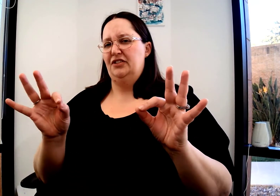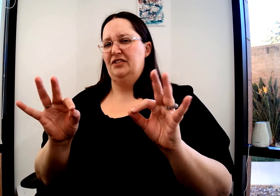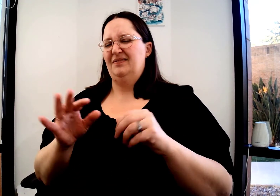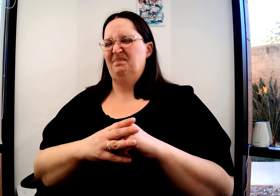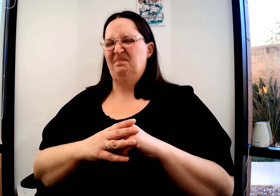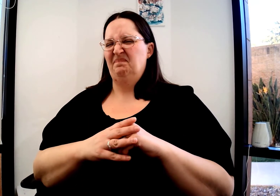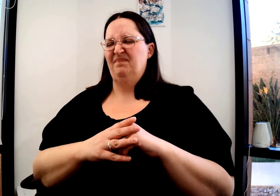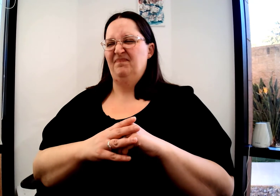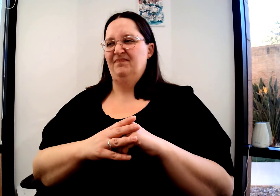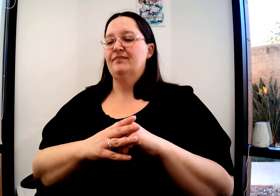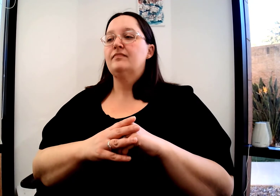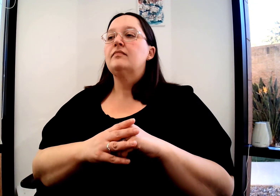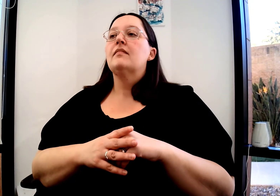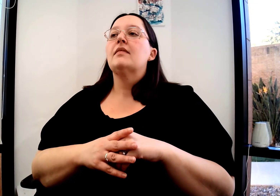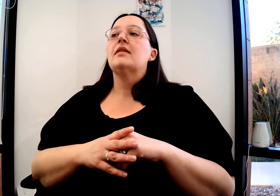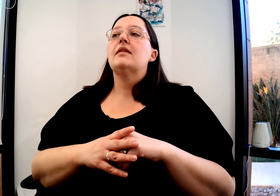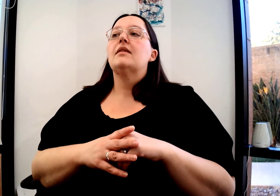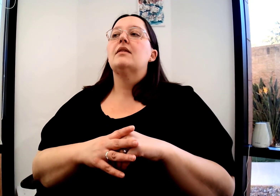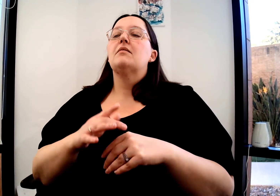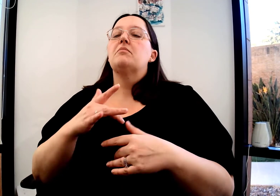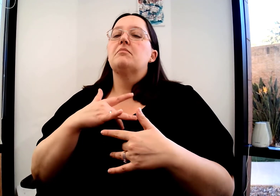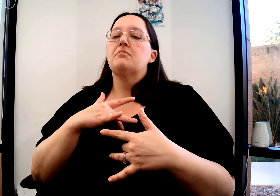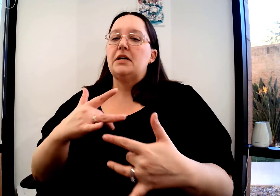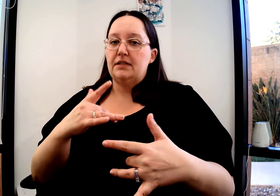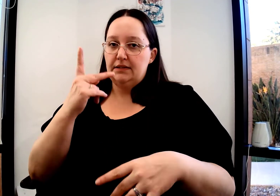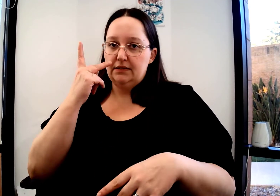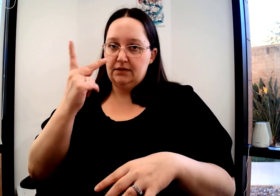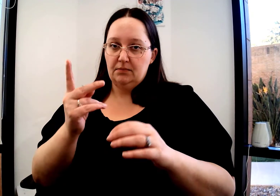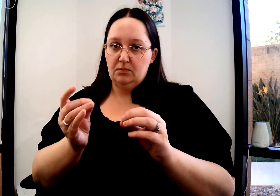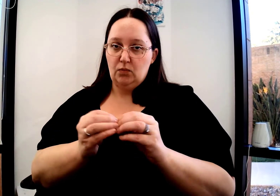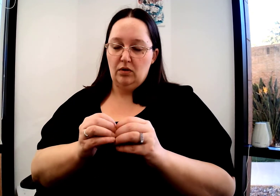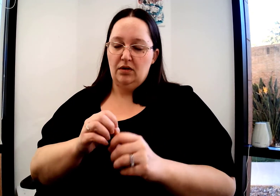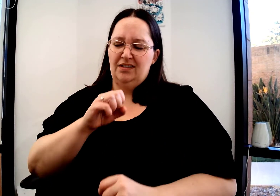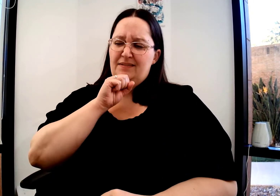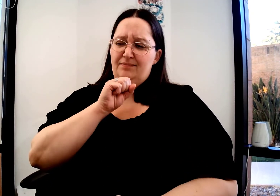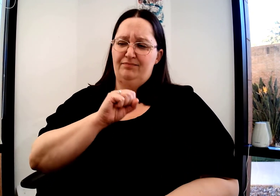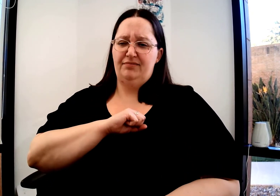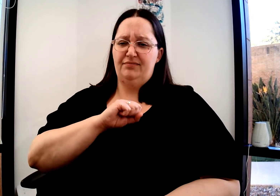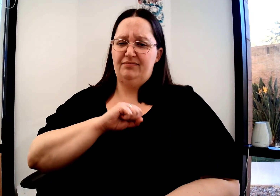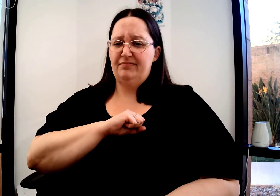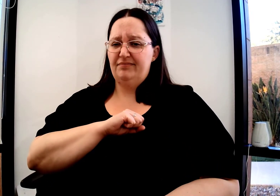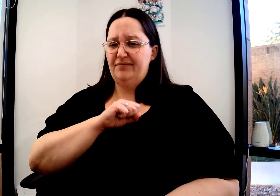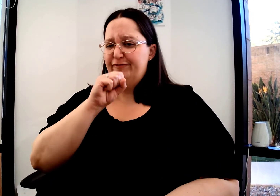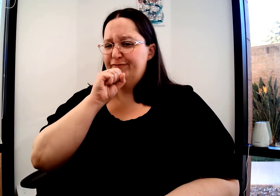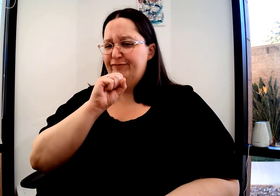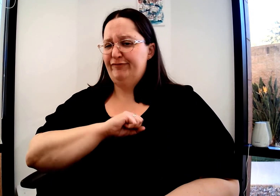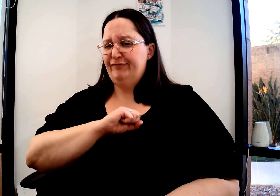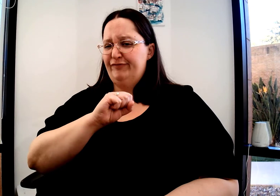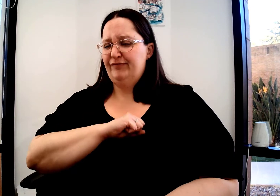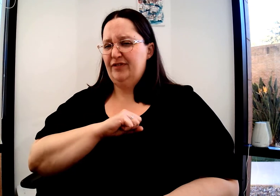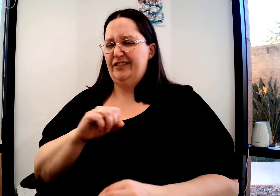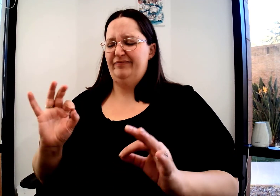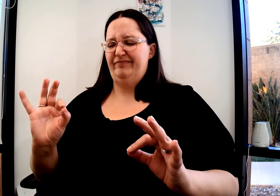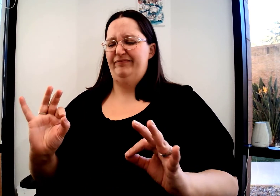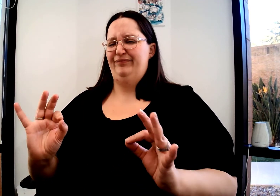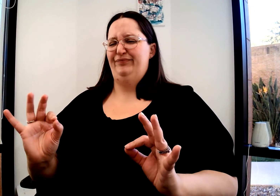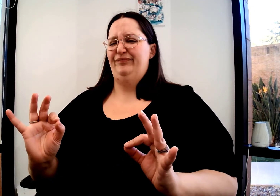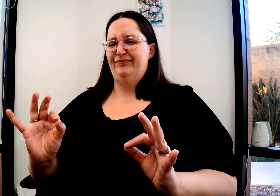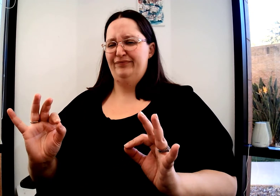this is cheap furniture. Ugh. Not in an inexpensive way, but not good. You can also sign it this